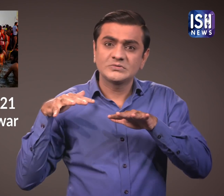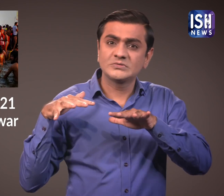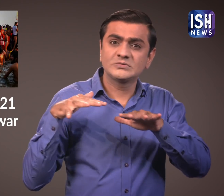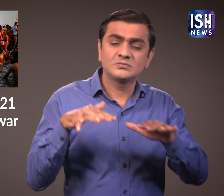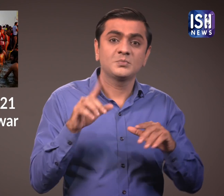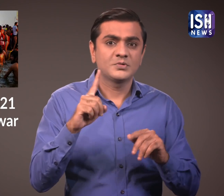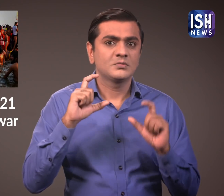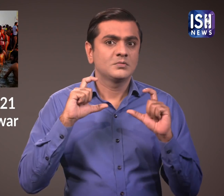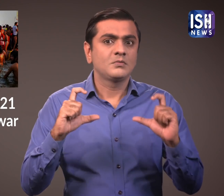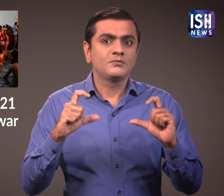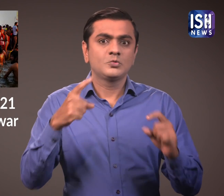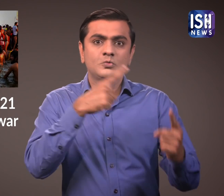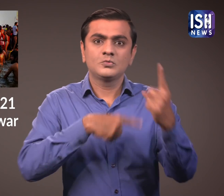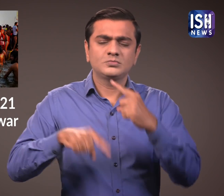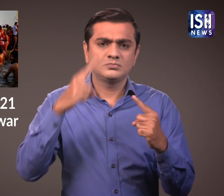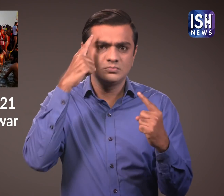Everyone should be very careful.